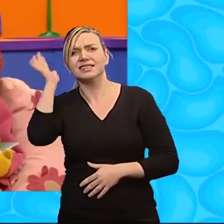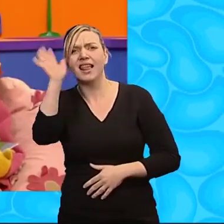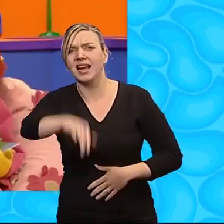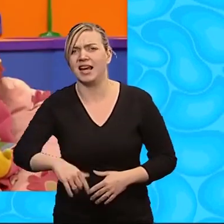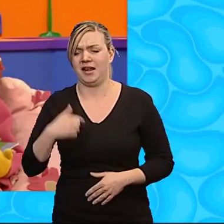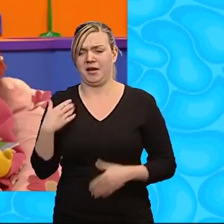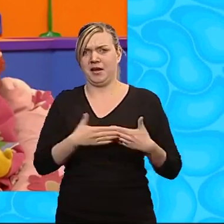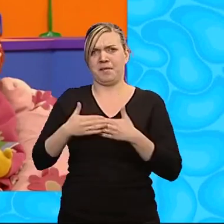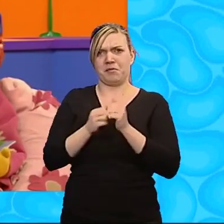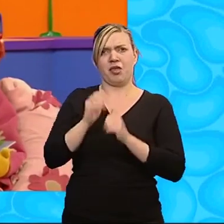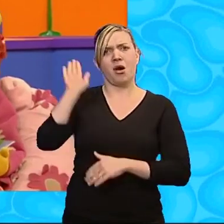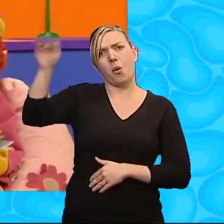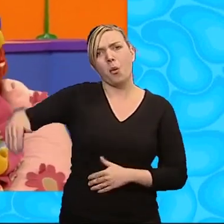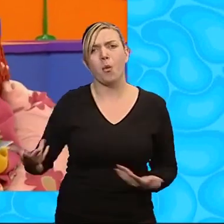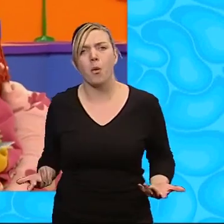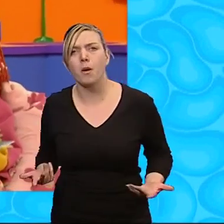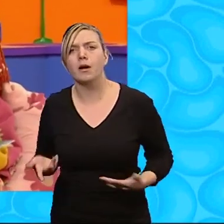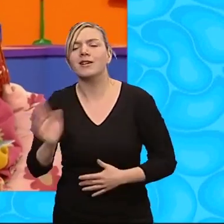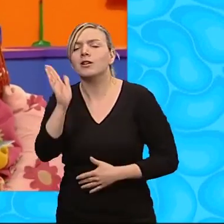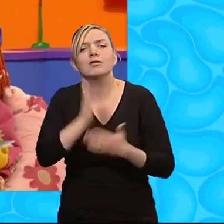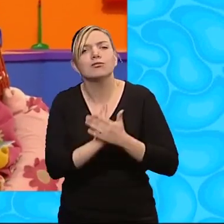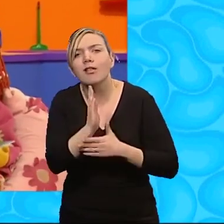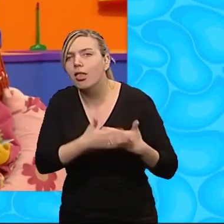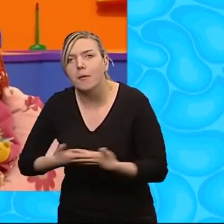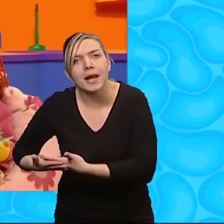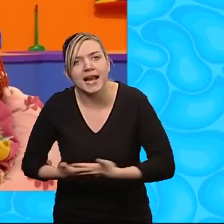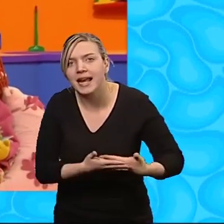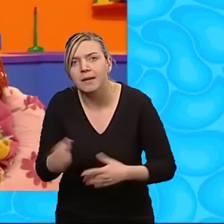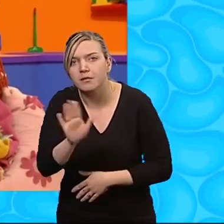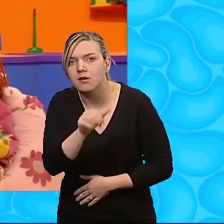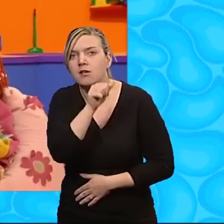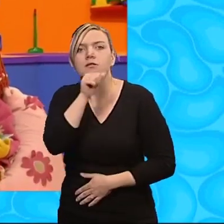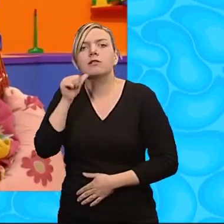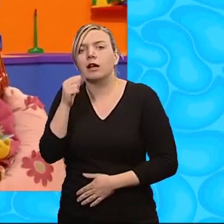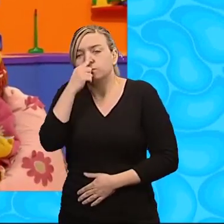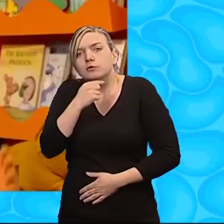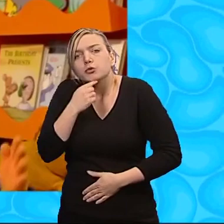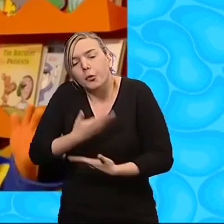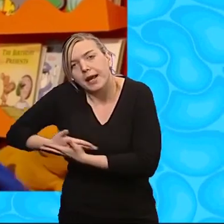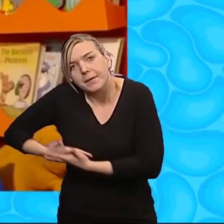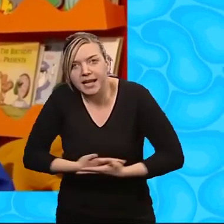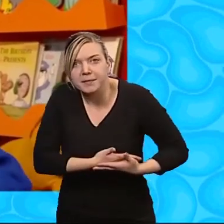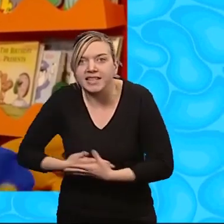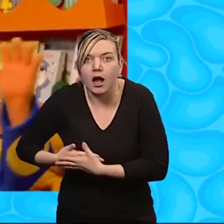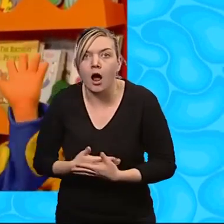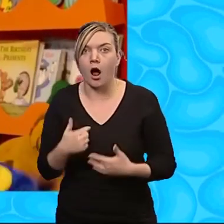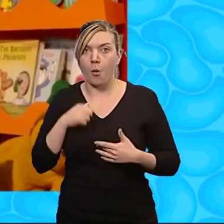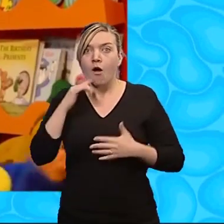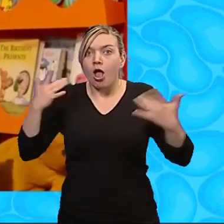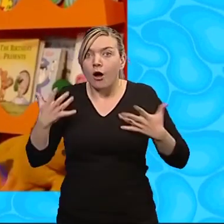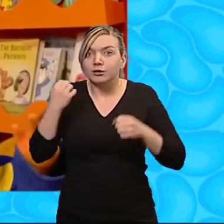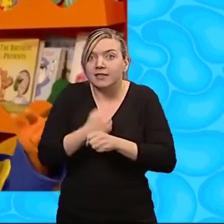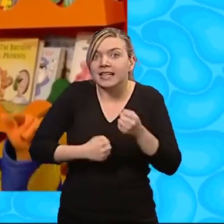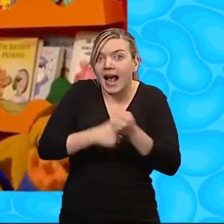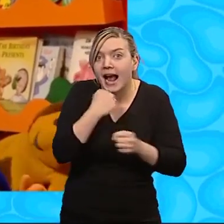brother's at home! No, not a real baby, Biz. A nice toy baby. Yeah, and we're going to play lots of baby